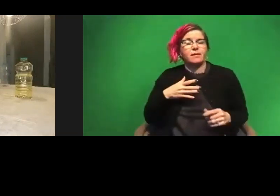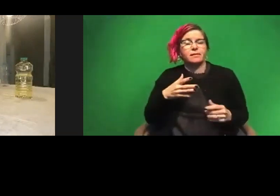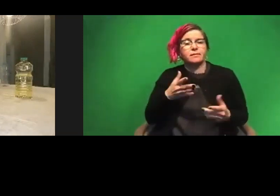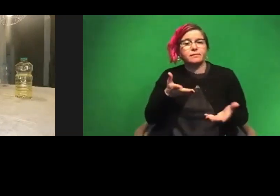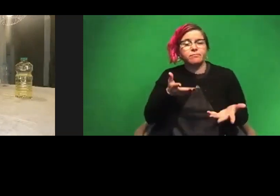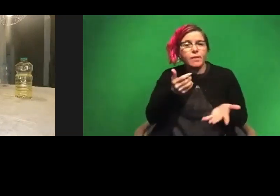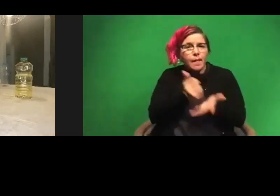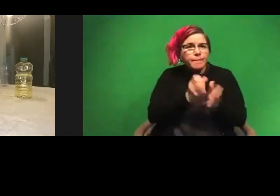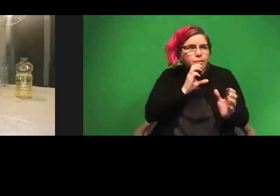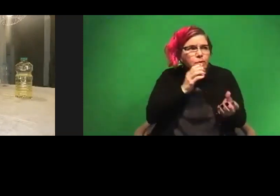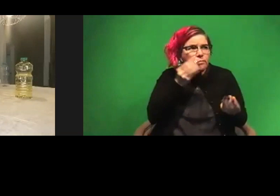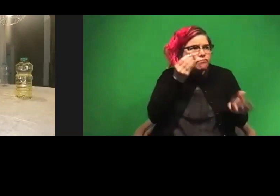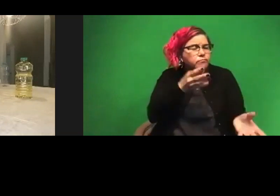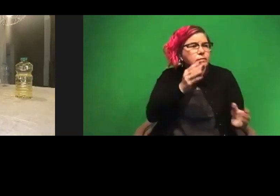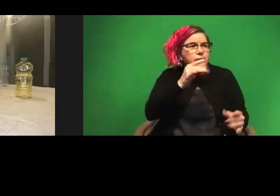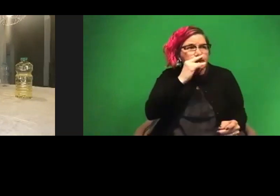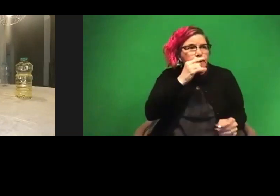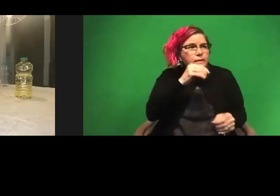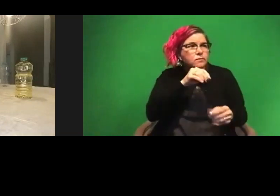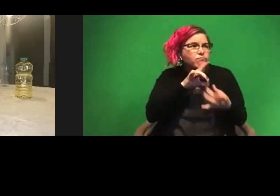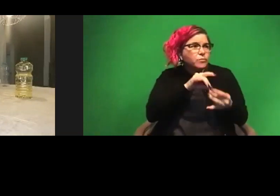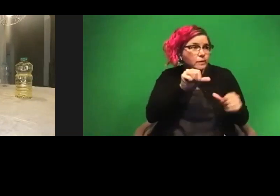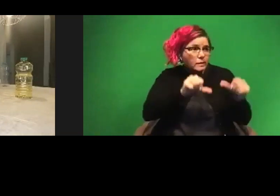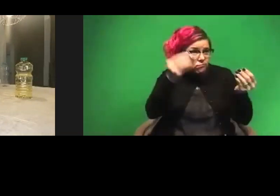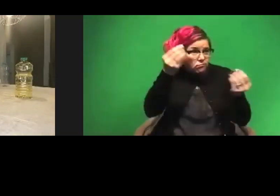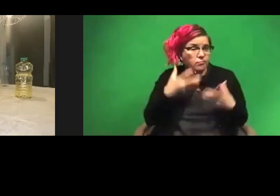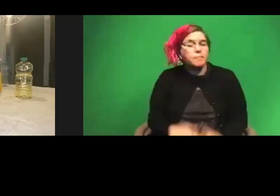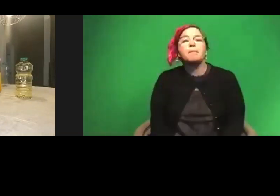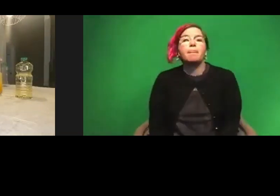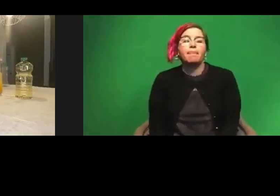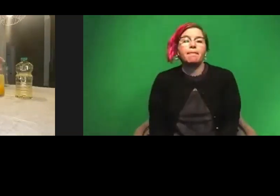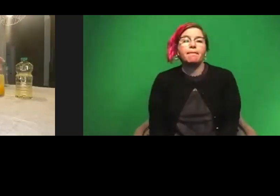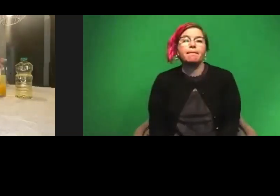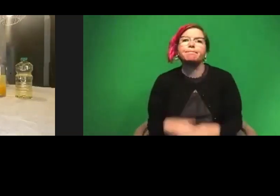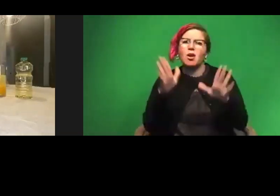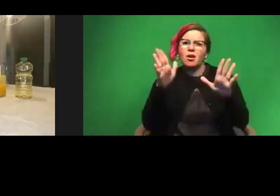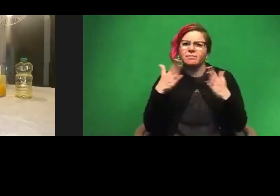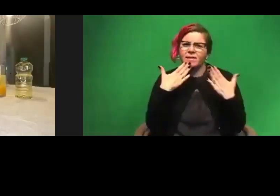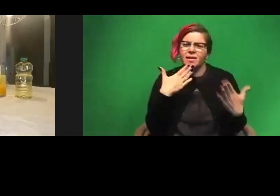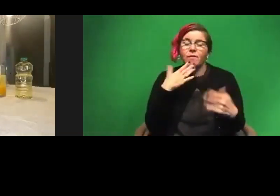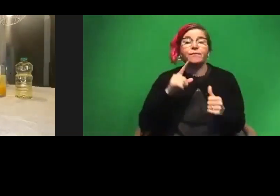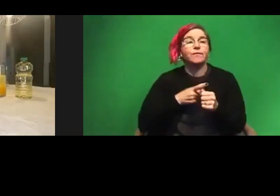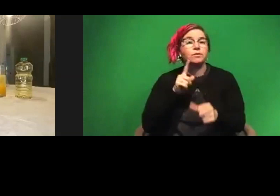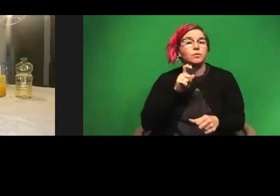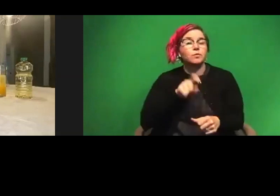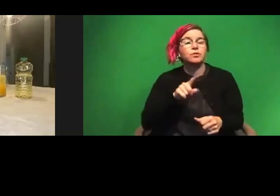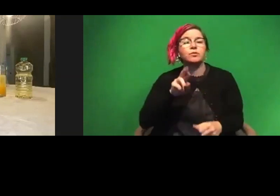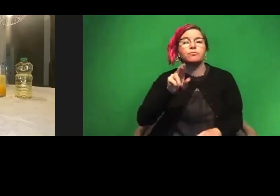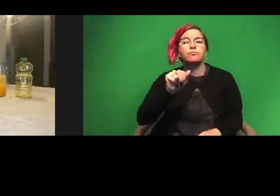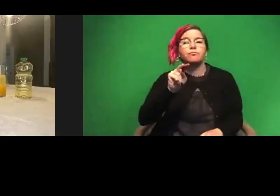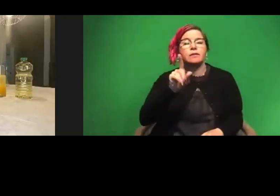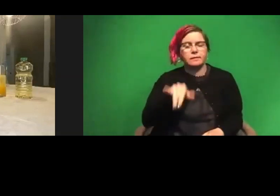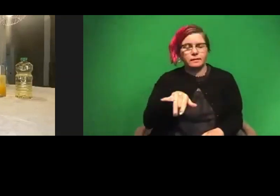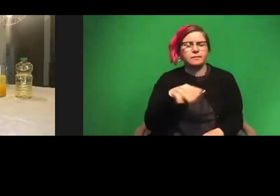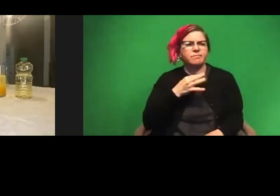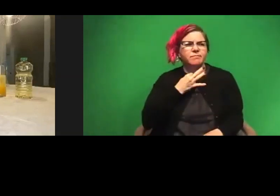teach the kids in science. So let me know. Awesome. Thank you. Our first question is from Randy. Is there anything that you can